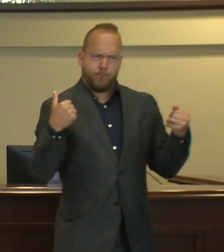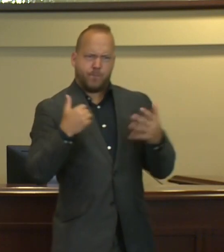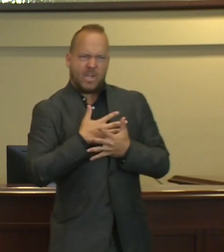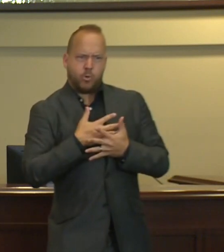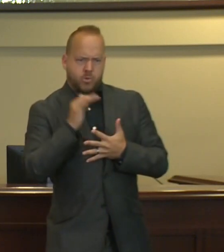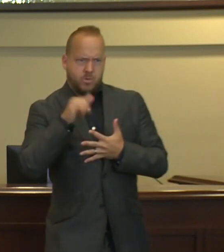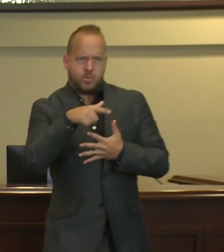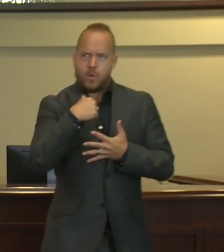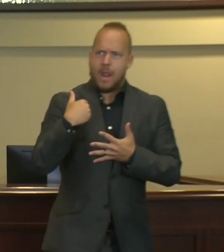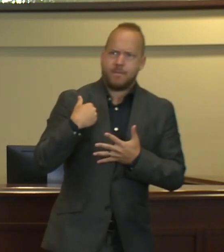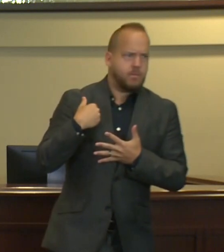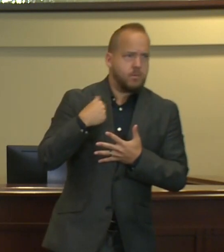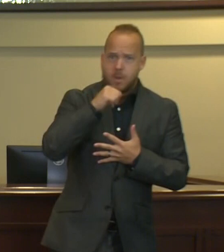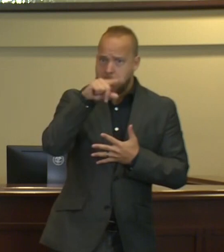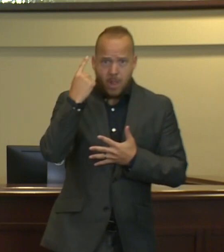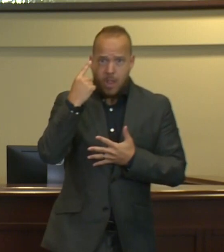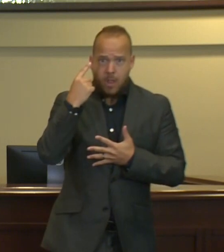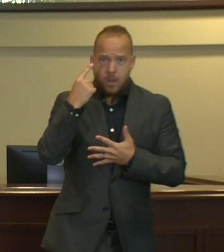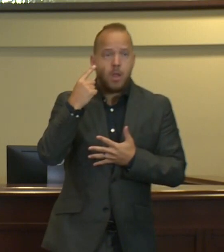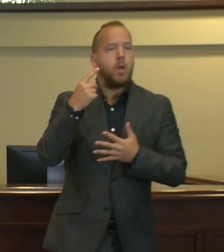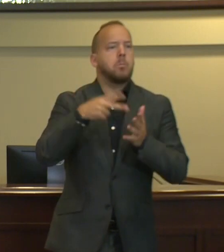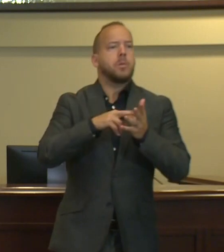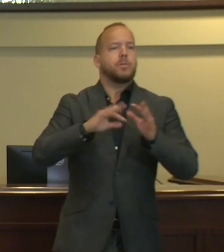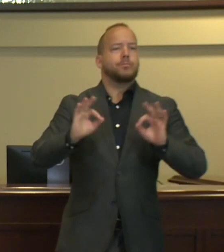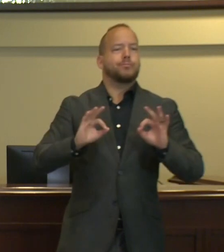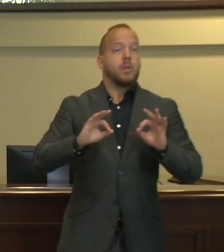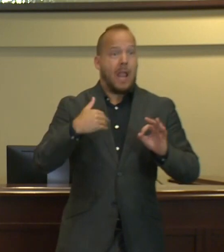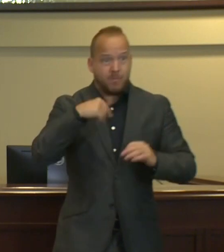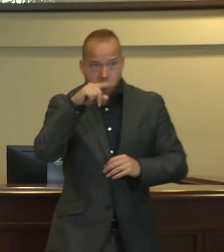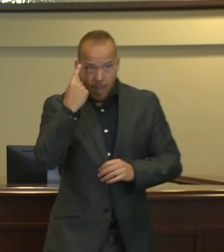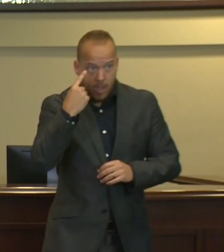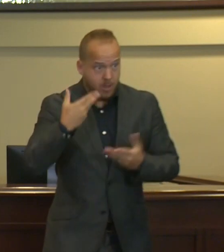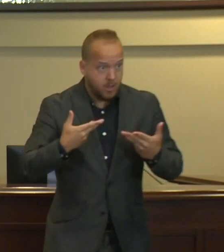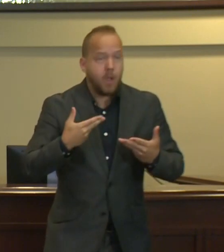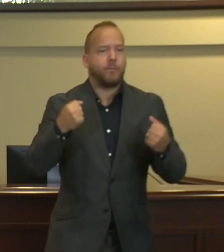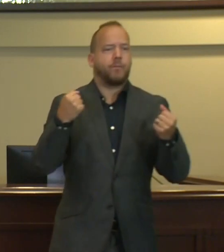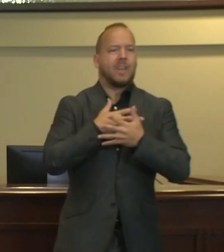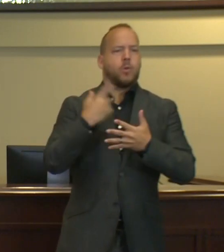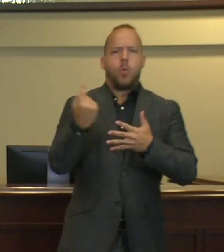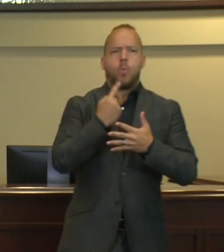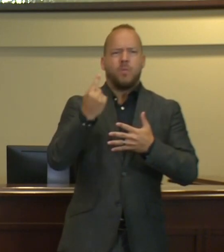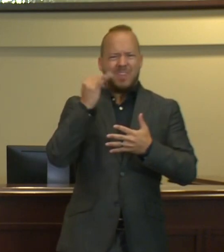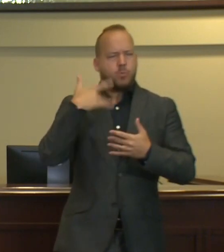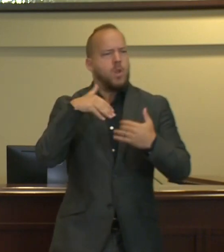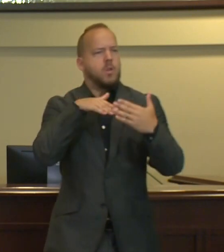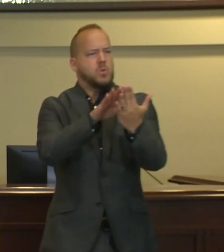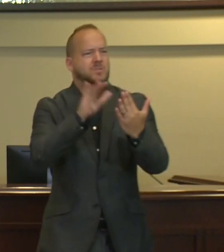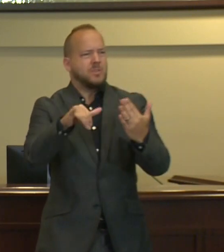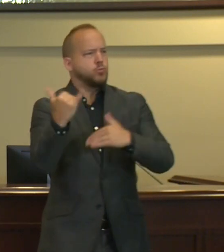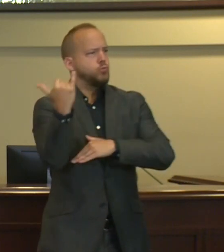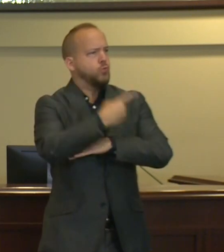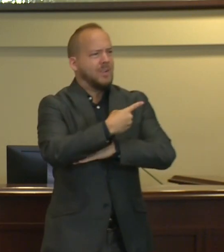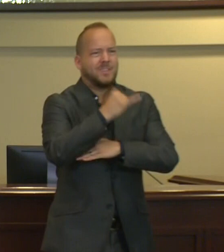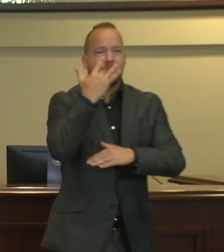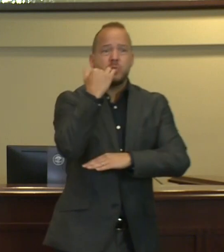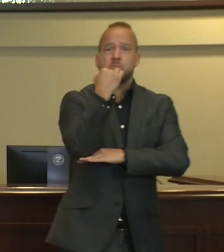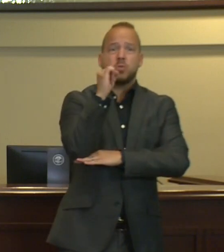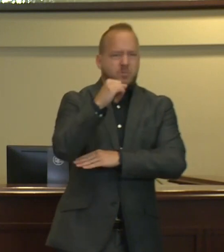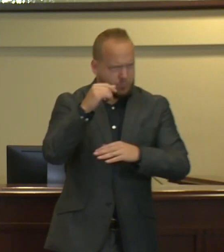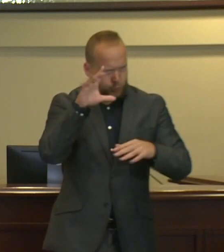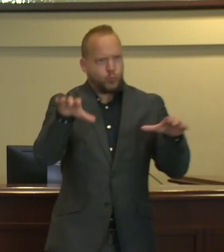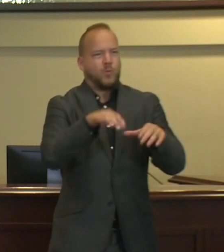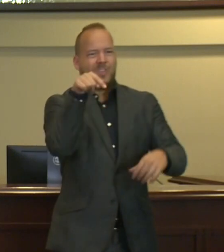And anti-blackness is in full effect in our current context. In a moment of truth, black folks can no longer be